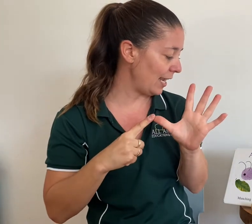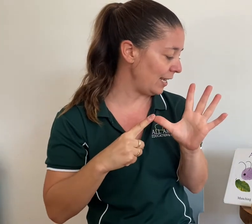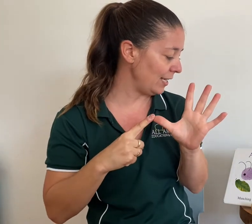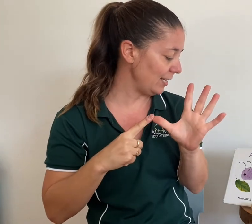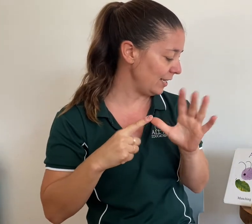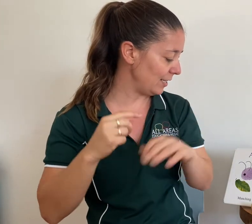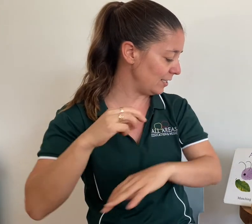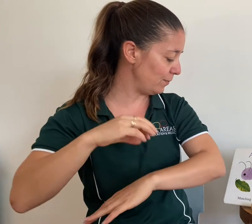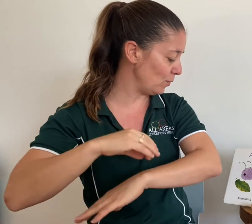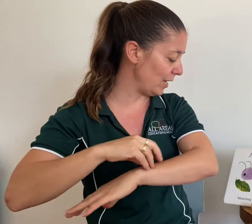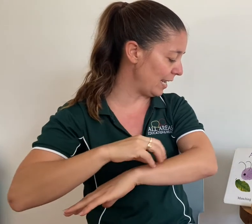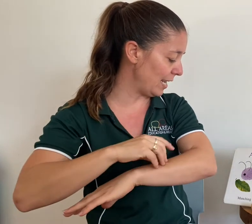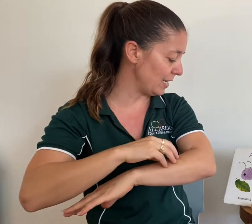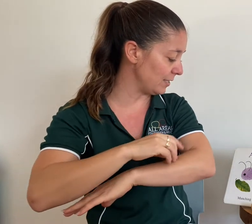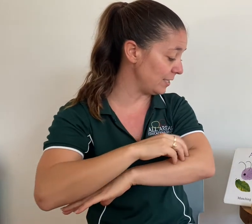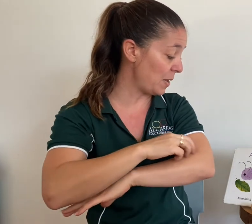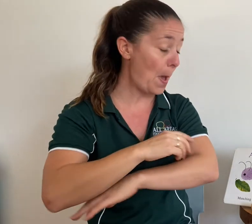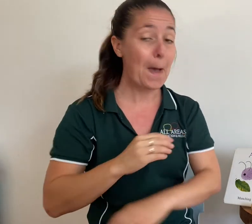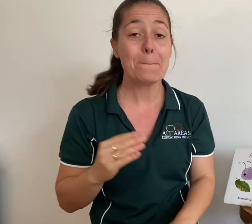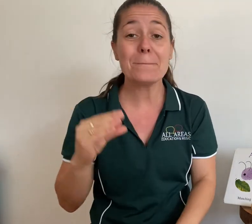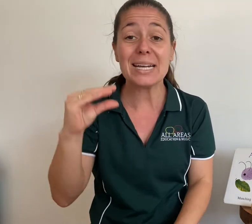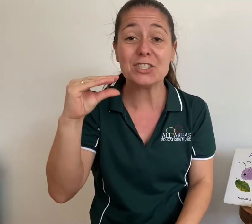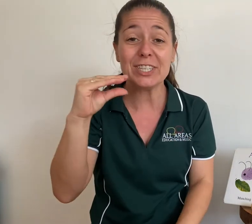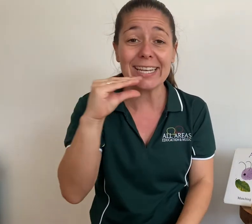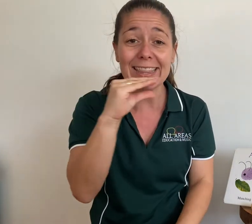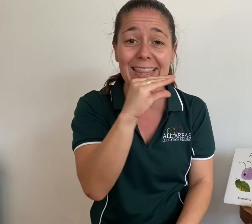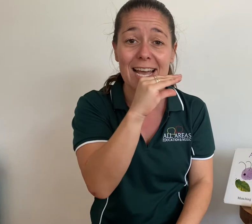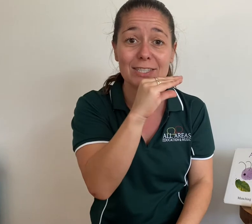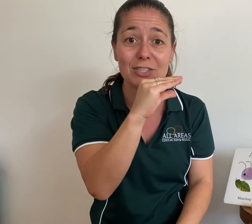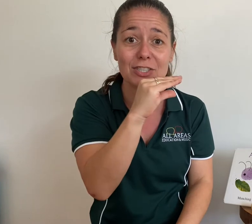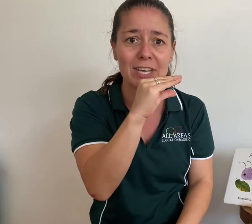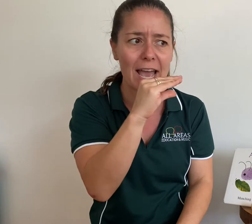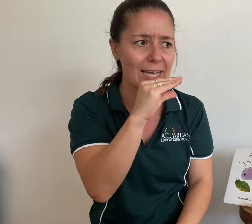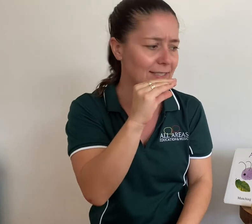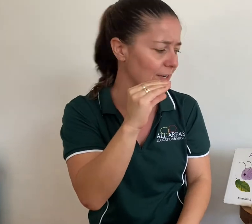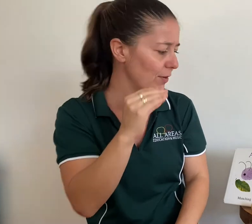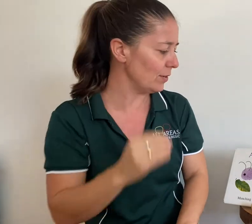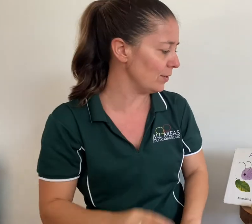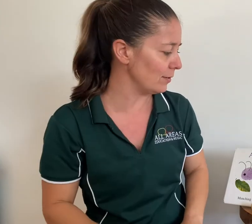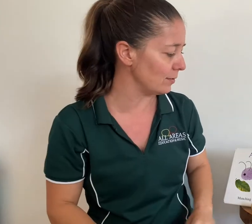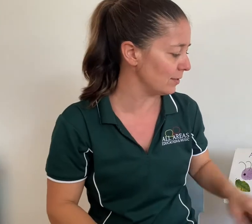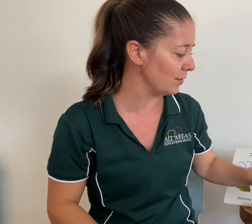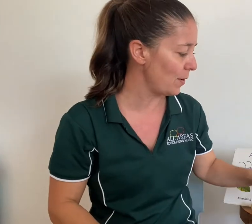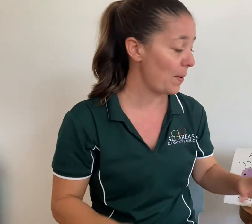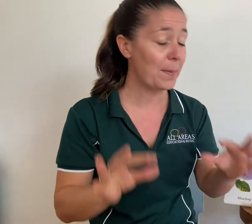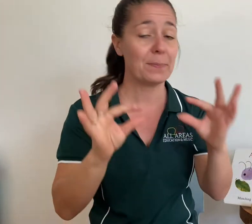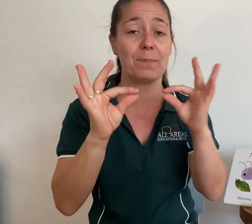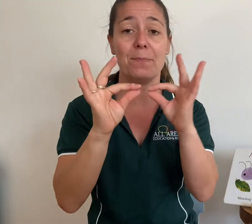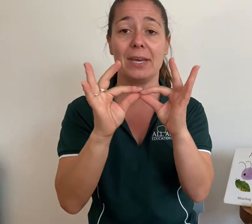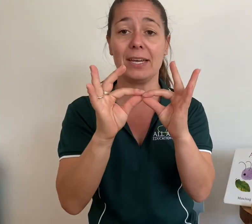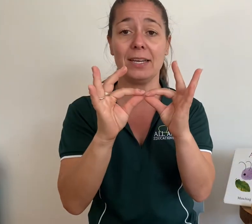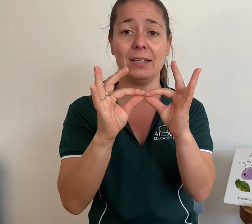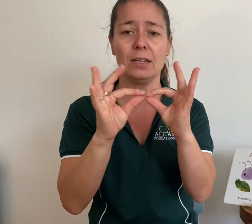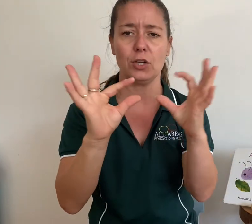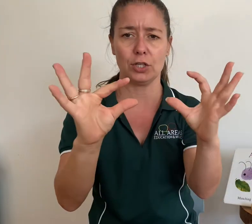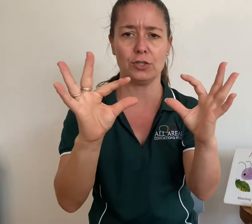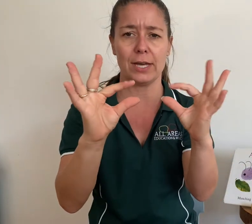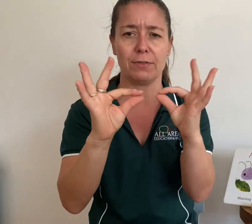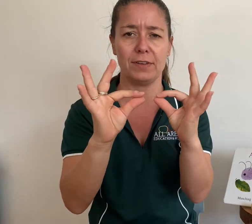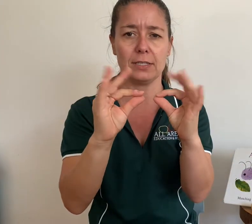is for ant. Munching lunch as it goes. B, you can do that with your fingers